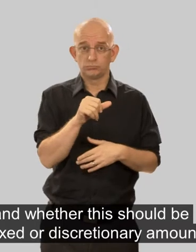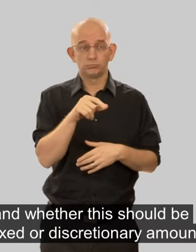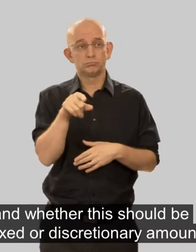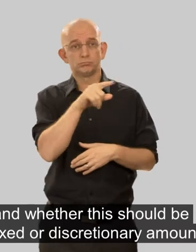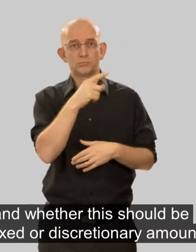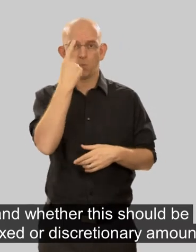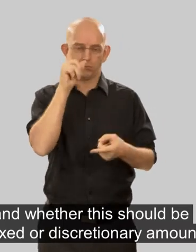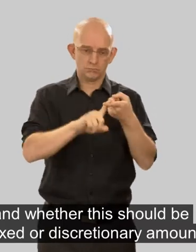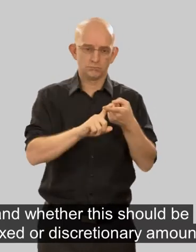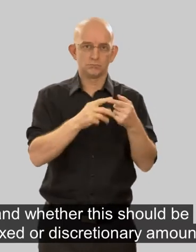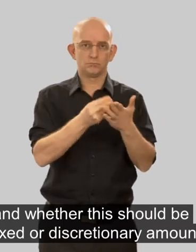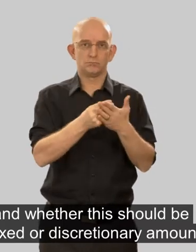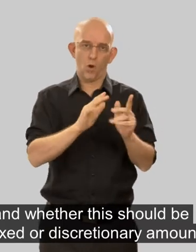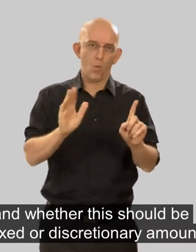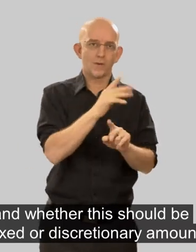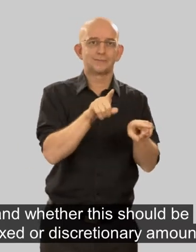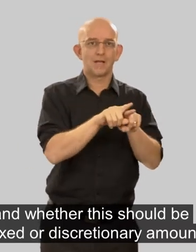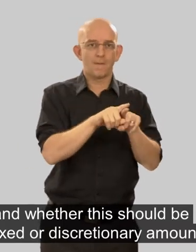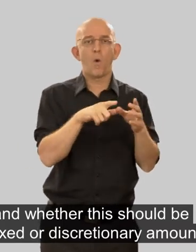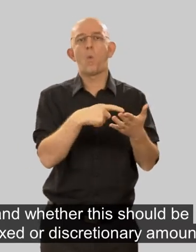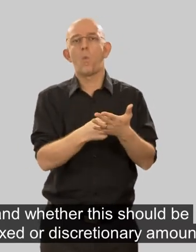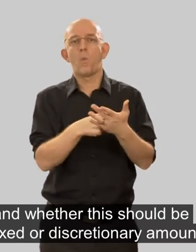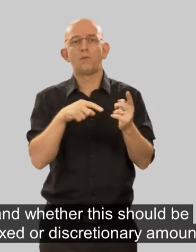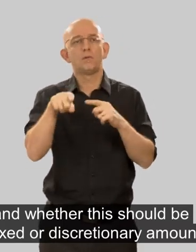and whether this should be a fixed or discretionary amount